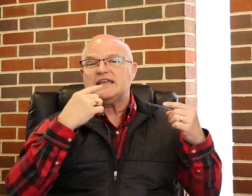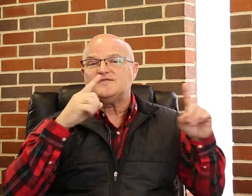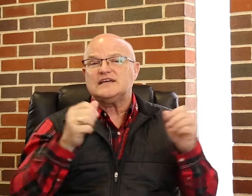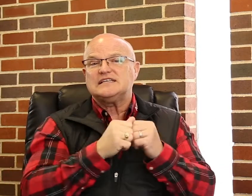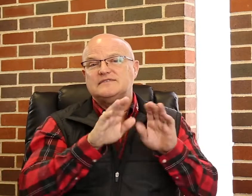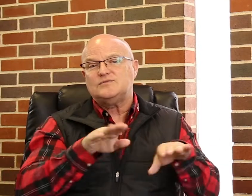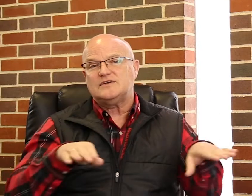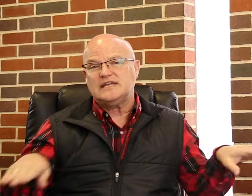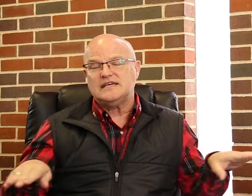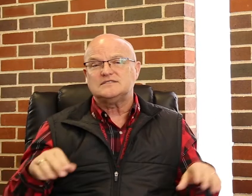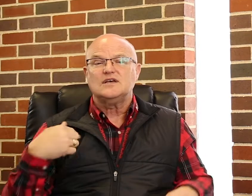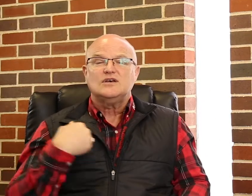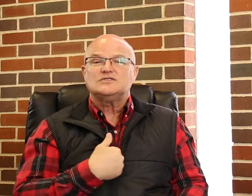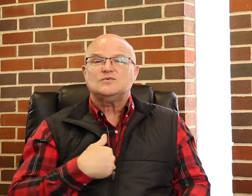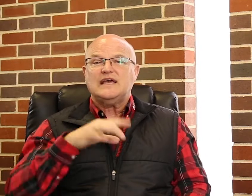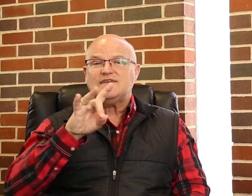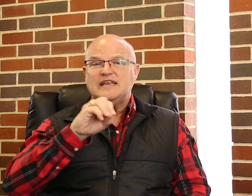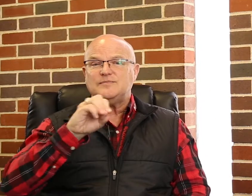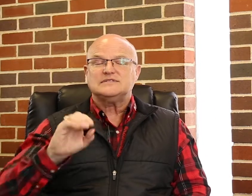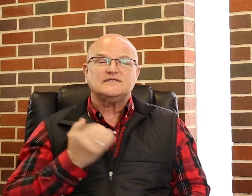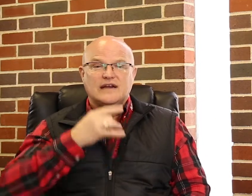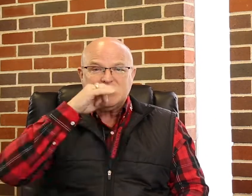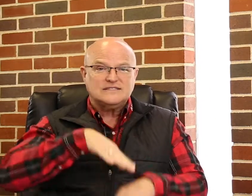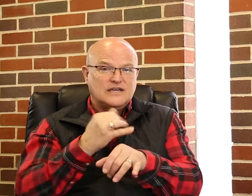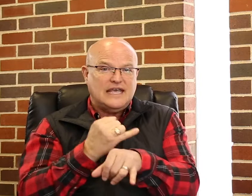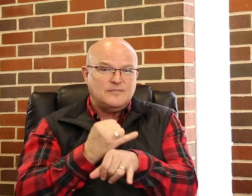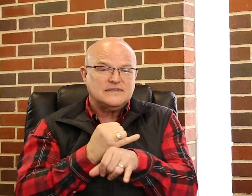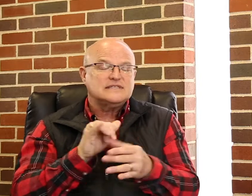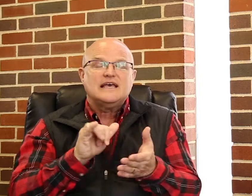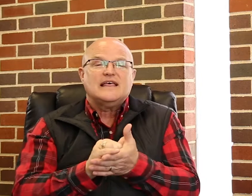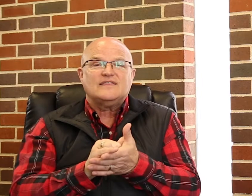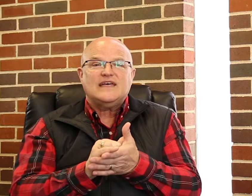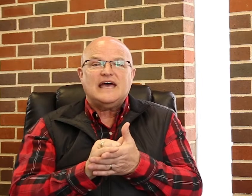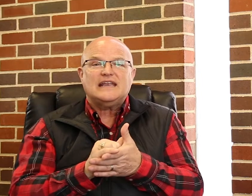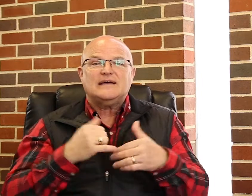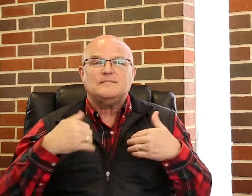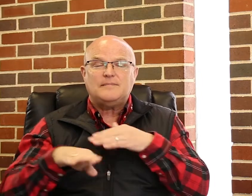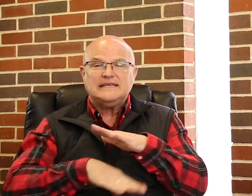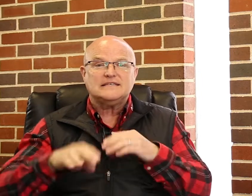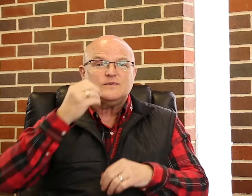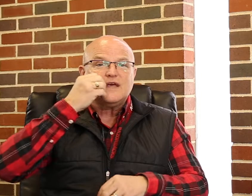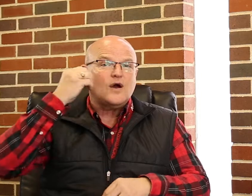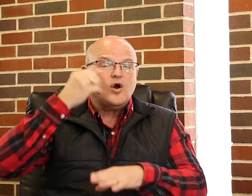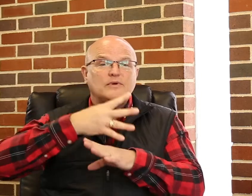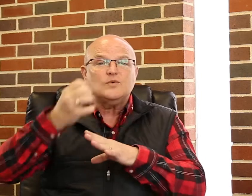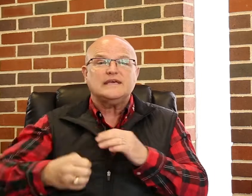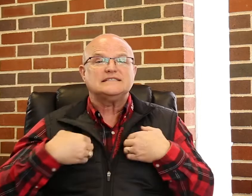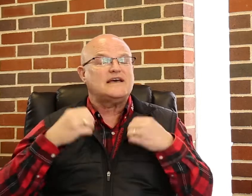effectively with their kids. So we have 80% of our kids on campus that basically, when they go home on the weekends, have